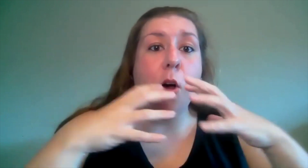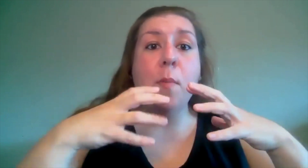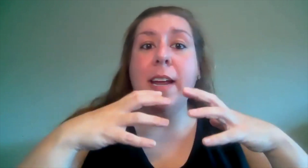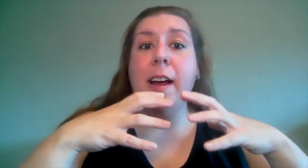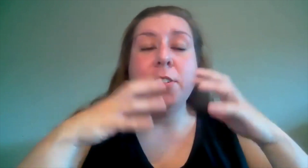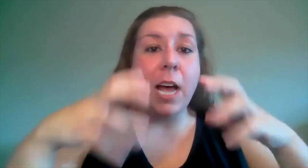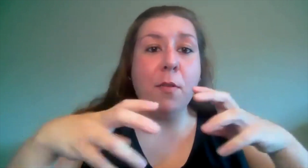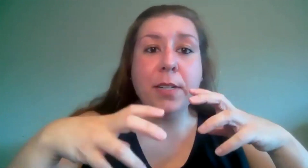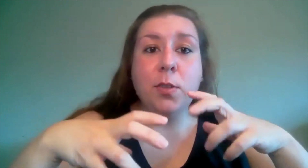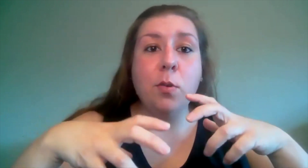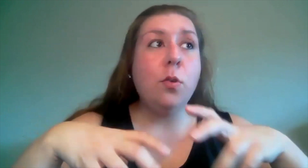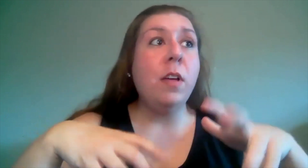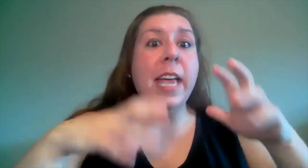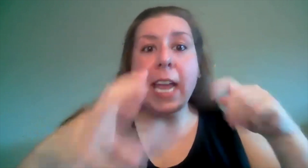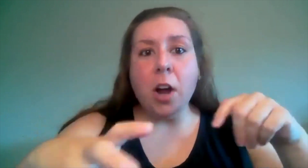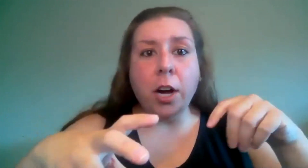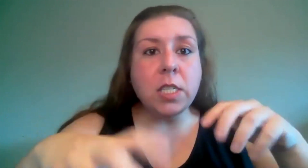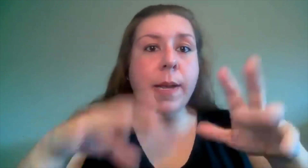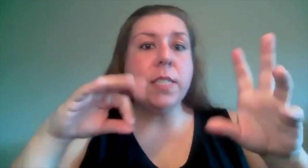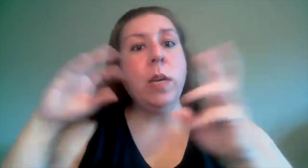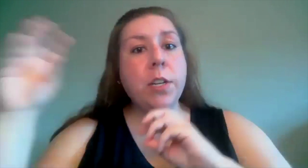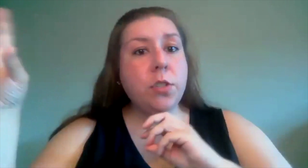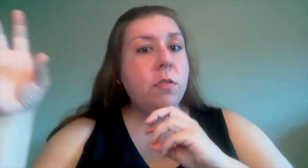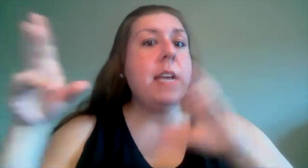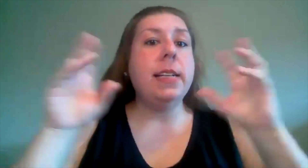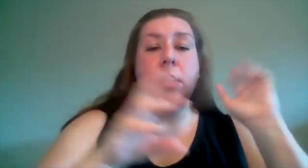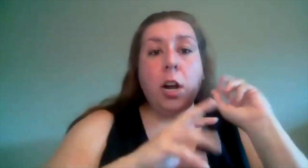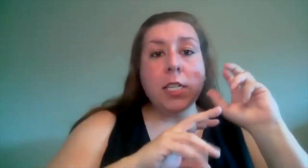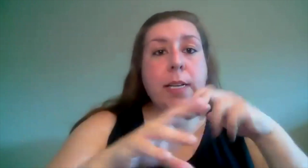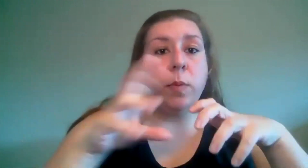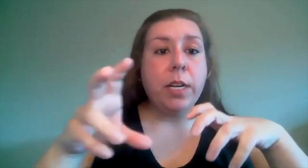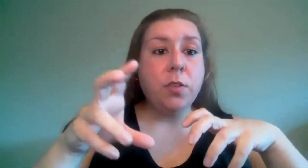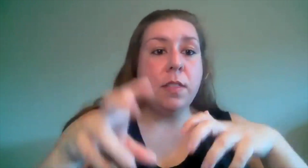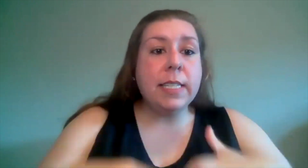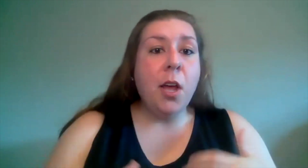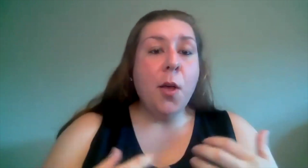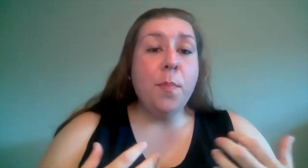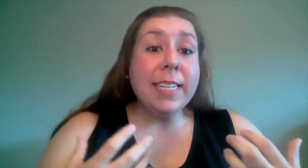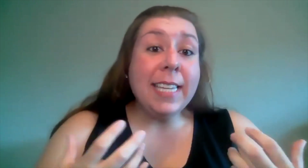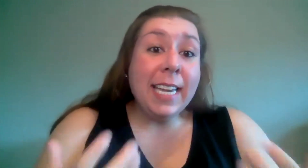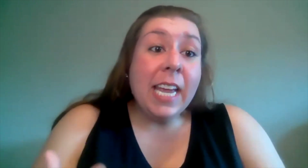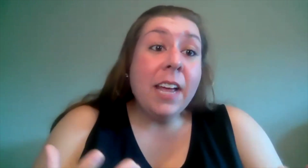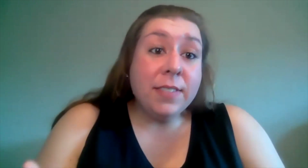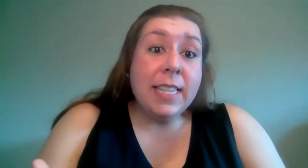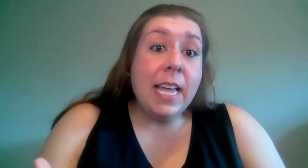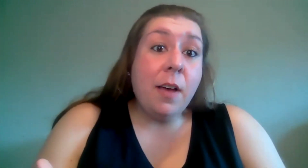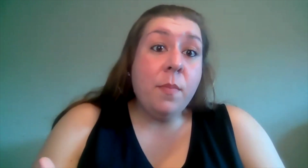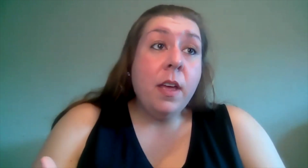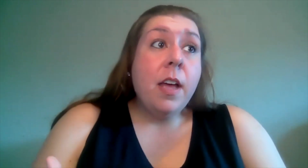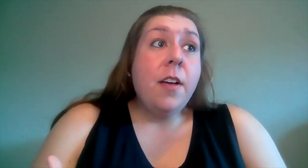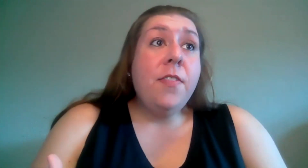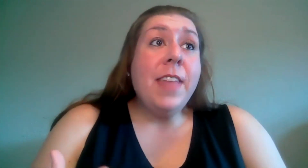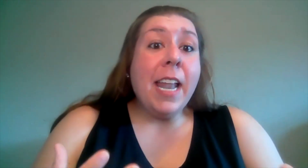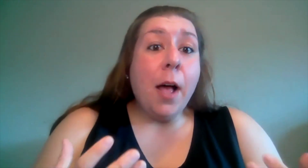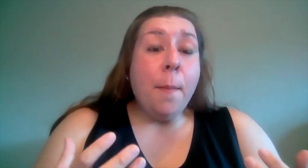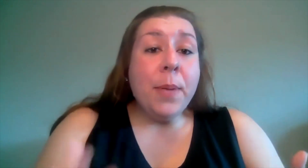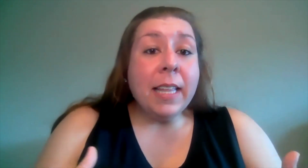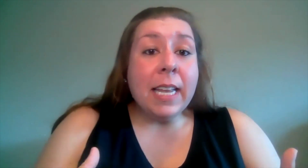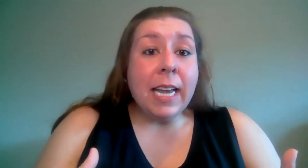oh my gosh that would be so cool in our space we could do this in our space we could do this because it gives them that ability